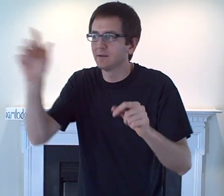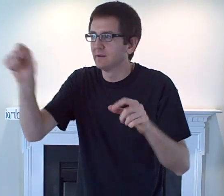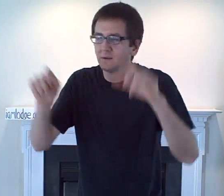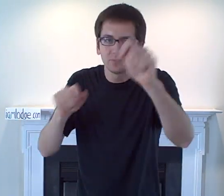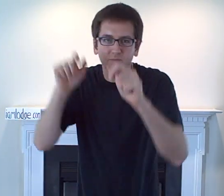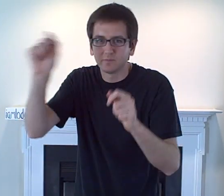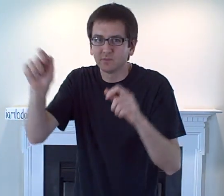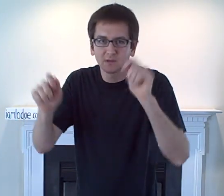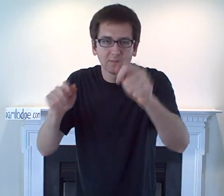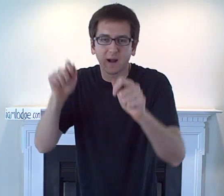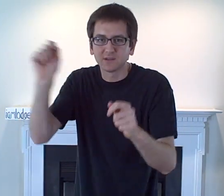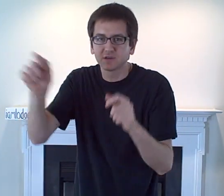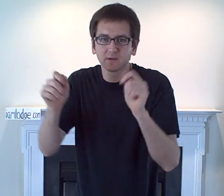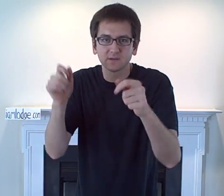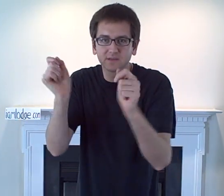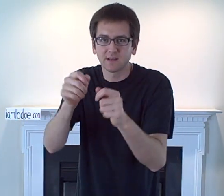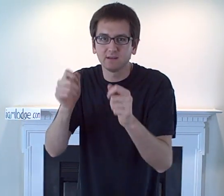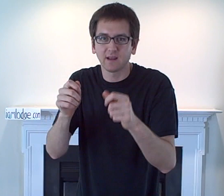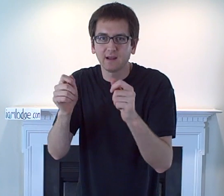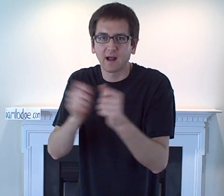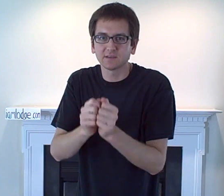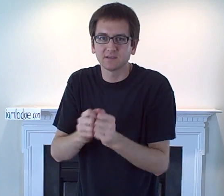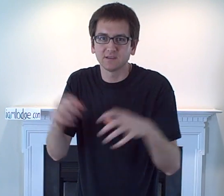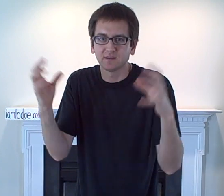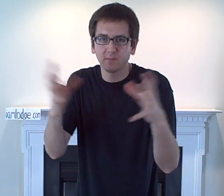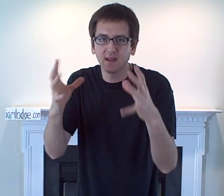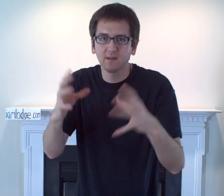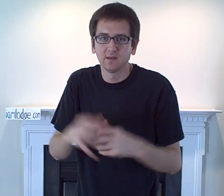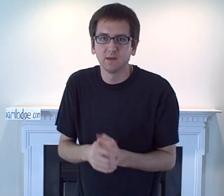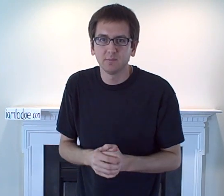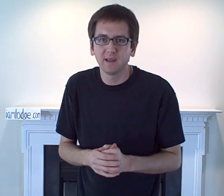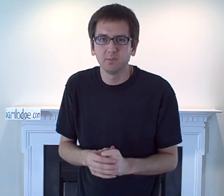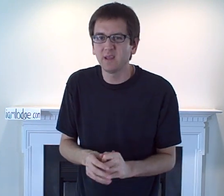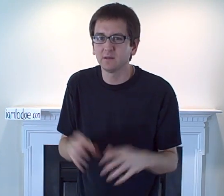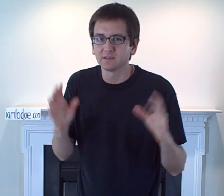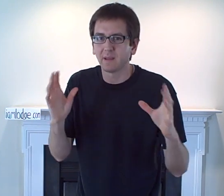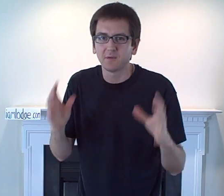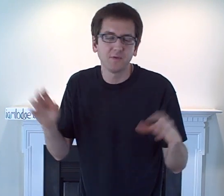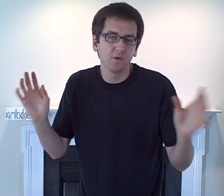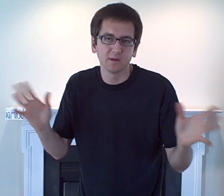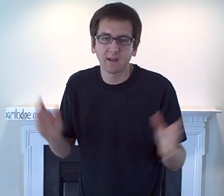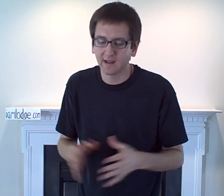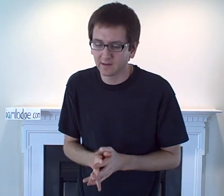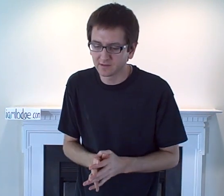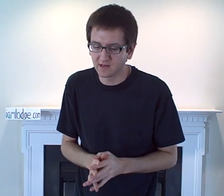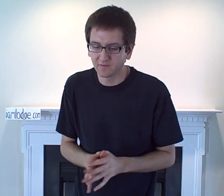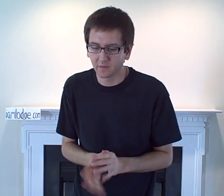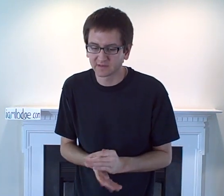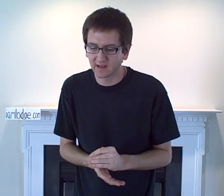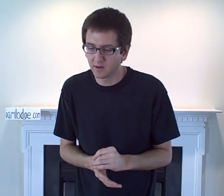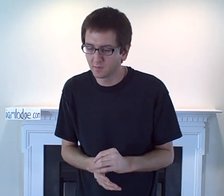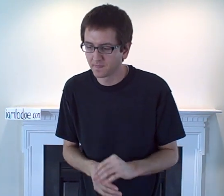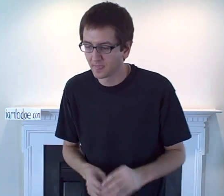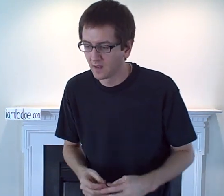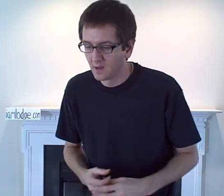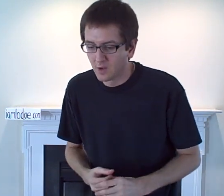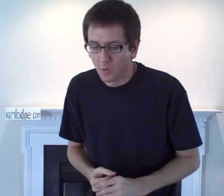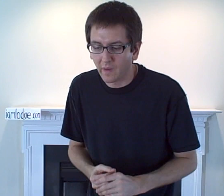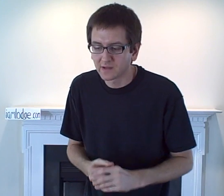combine sugars and oxygen to make meals, make food, and make energy for the cell while they